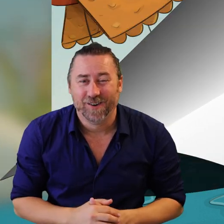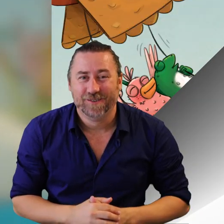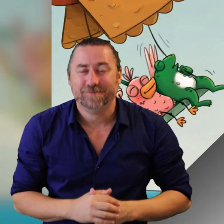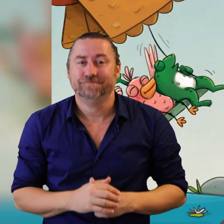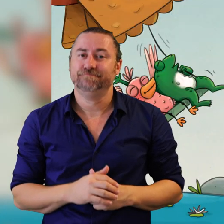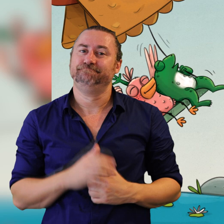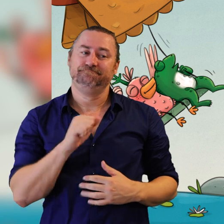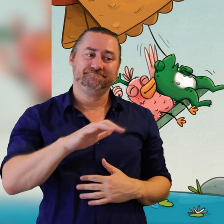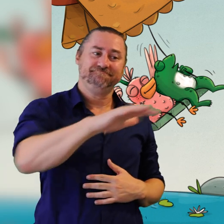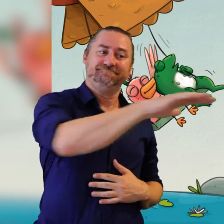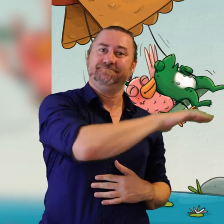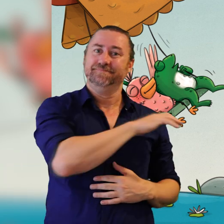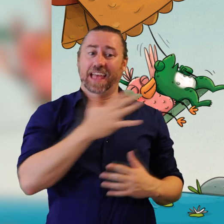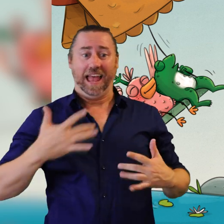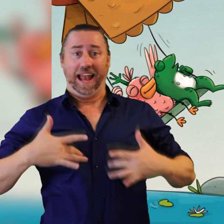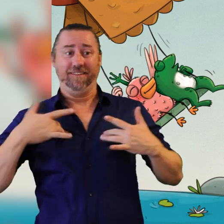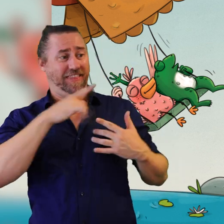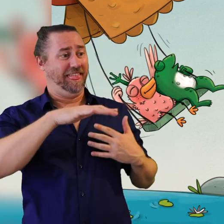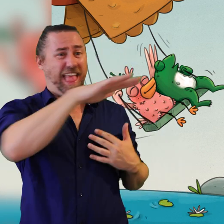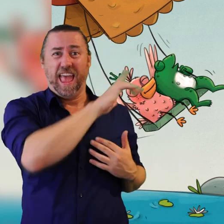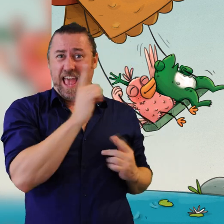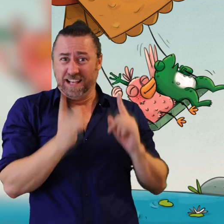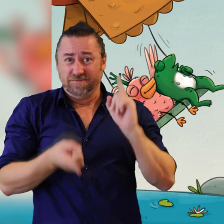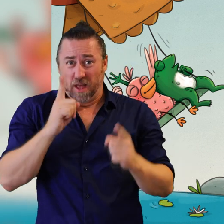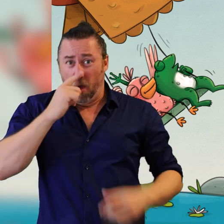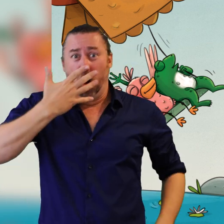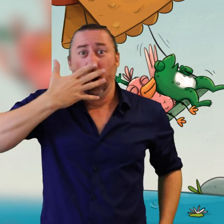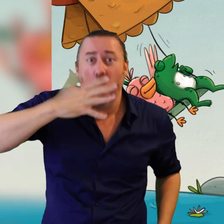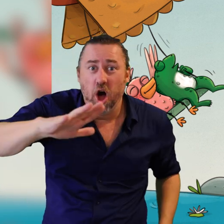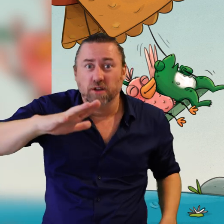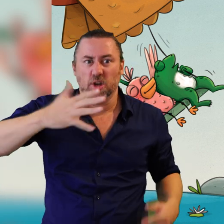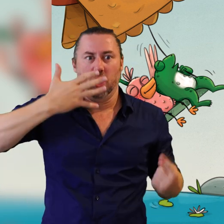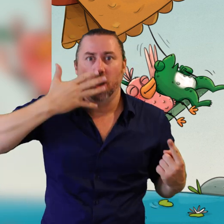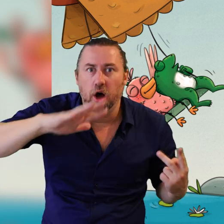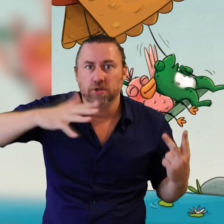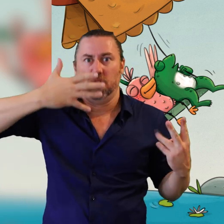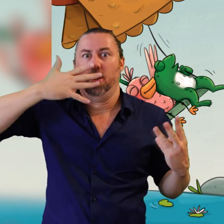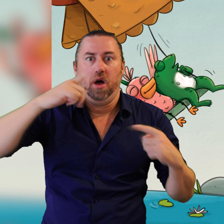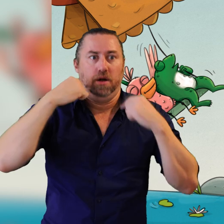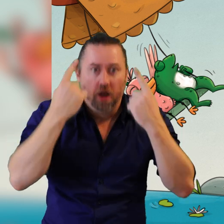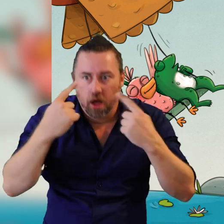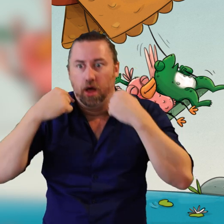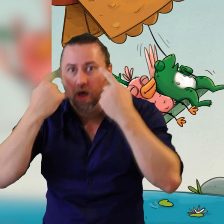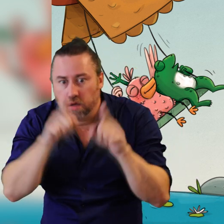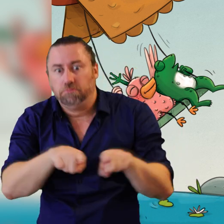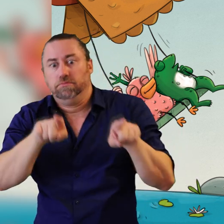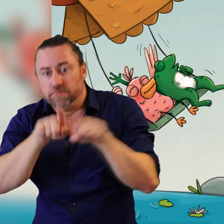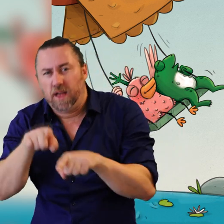play chase. Where Birdie lives, sometimes there are hot days one after another. This is called a heat